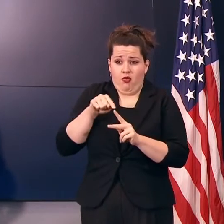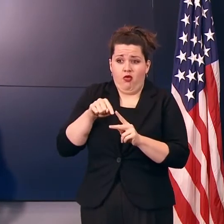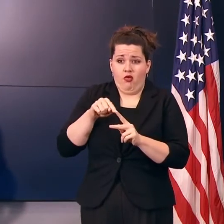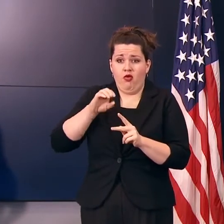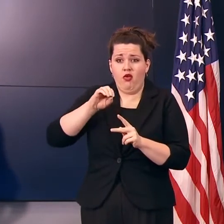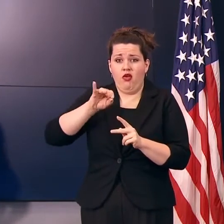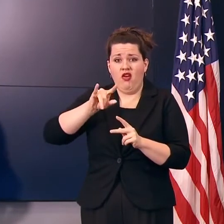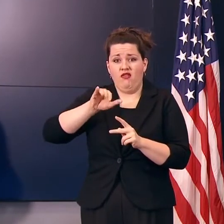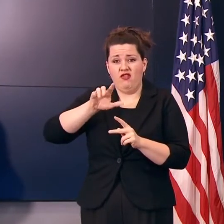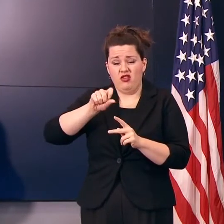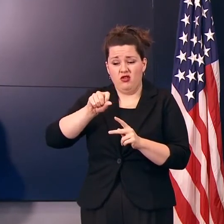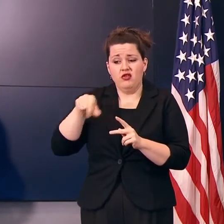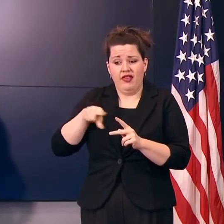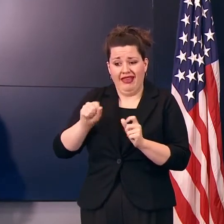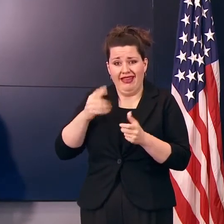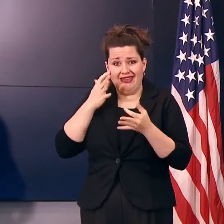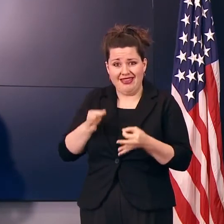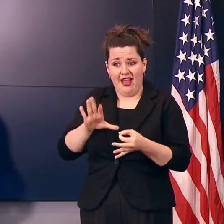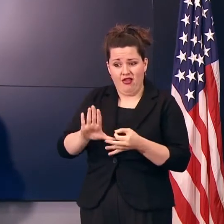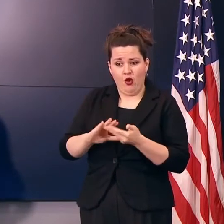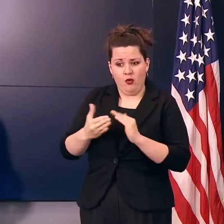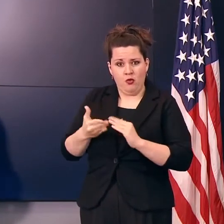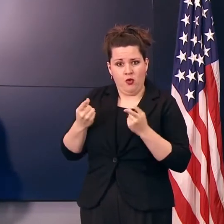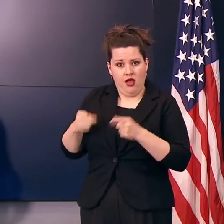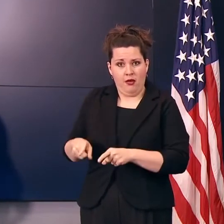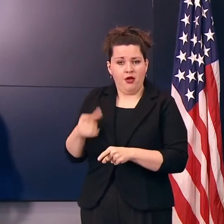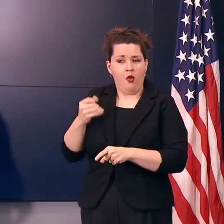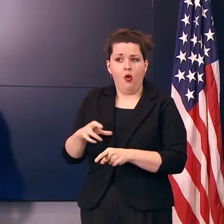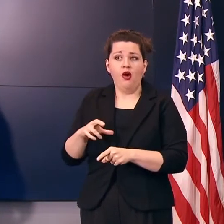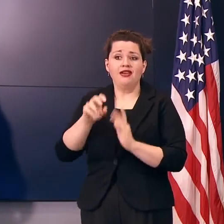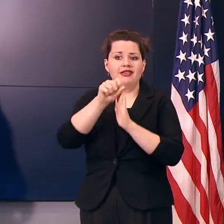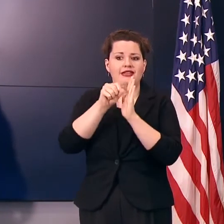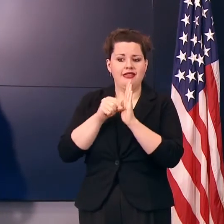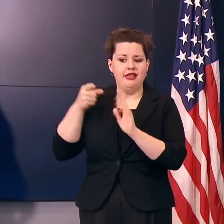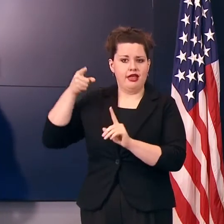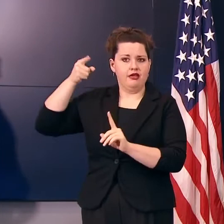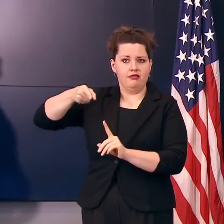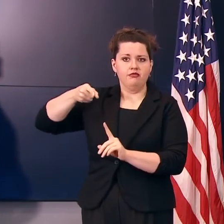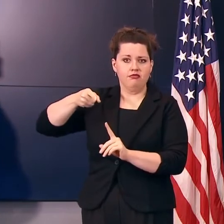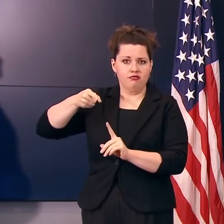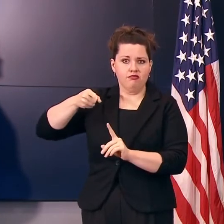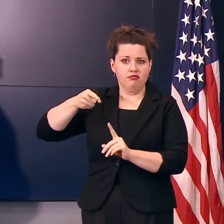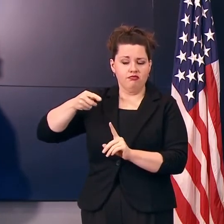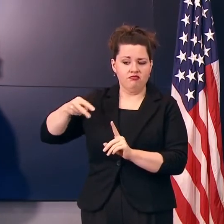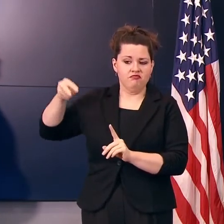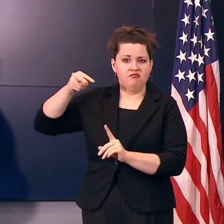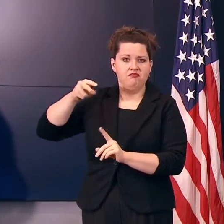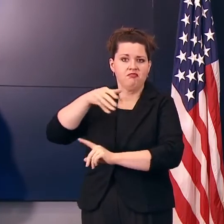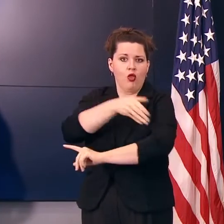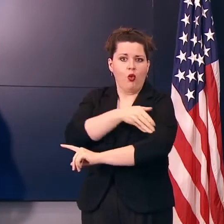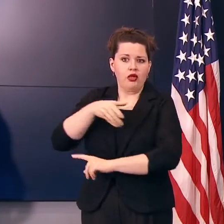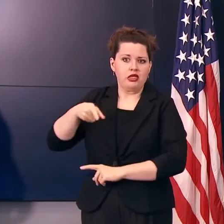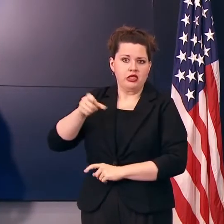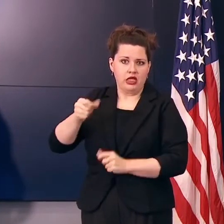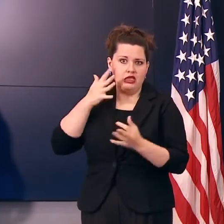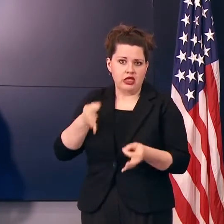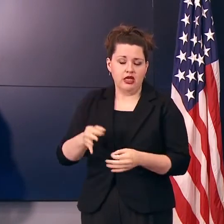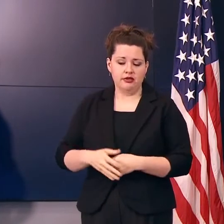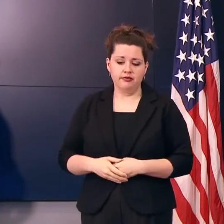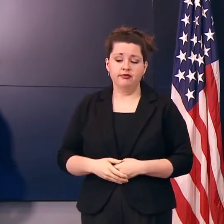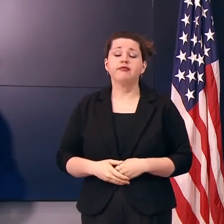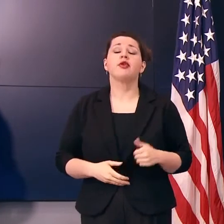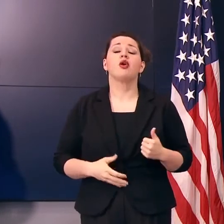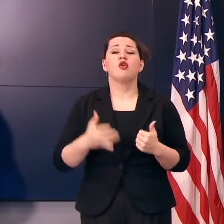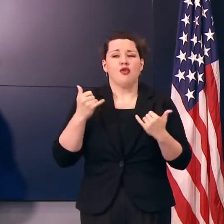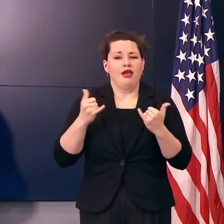to have a say in what happens in their community or does the state continue to have that authority? Right now the